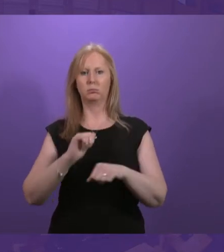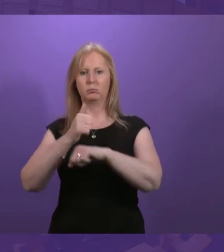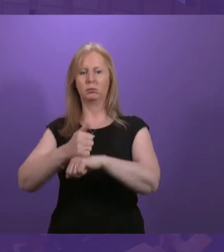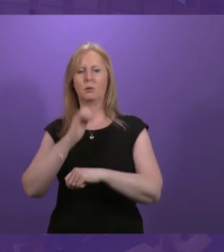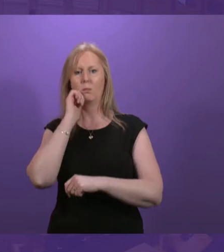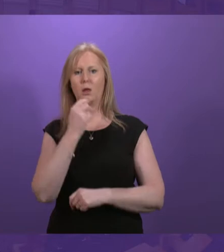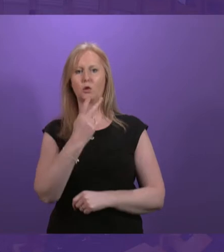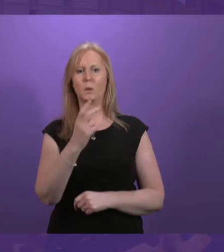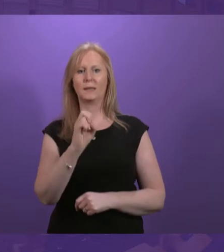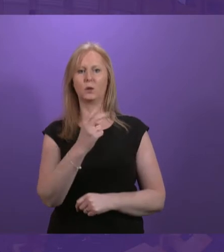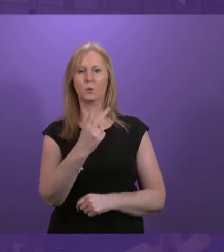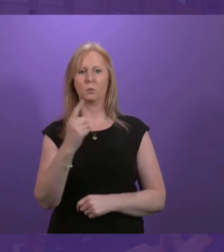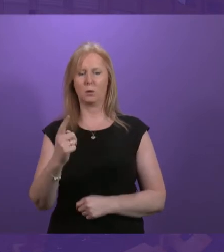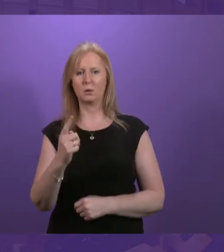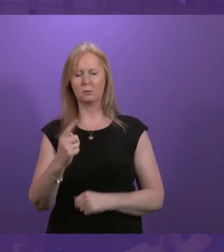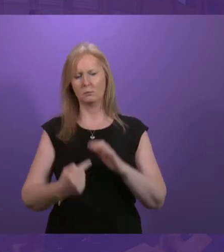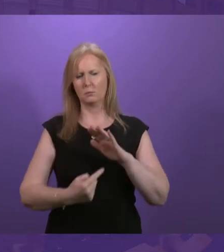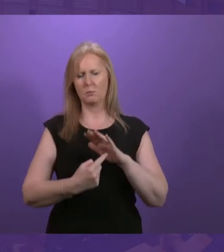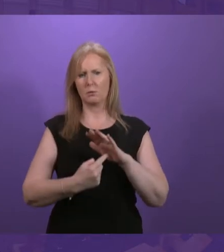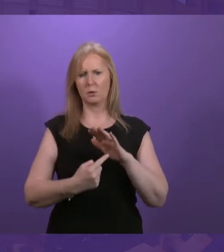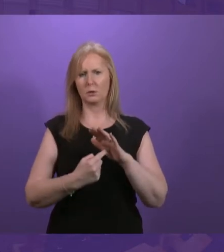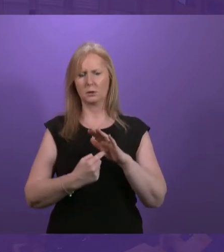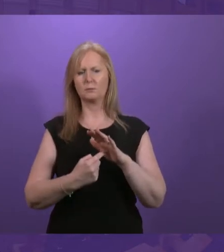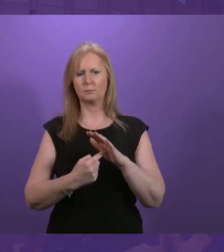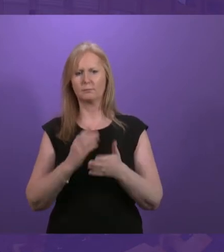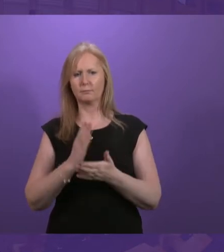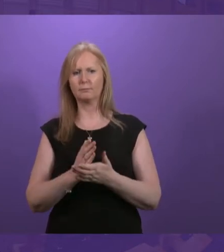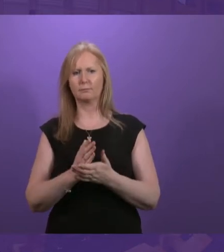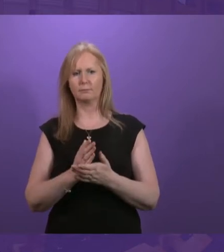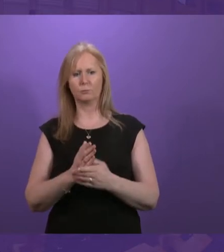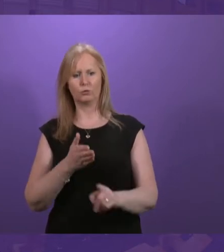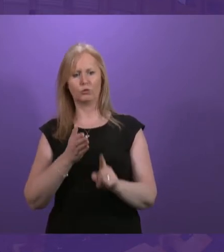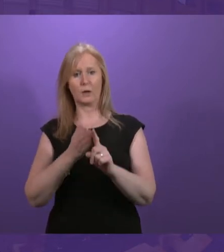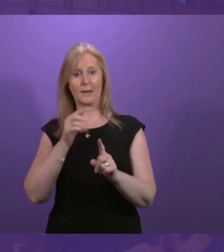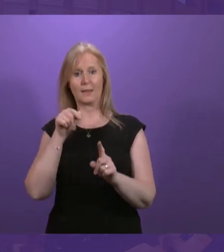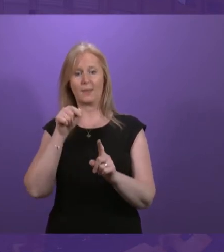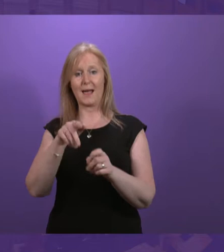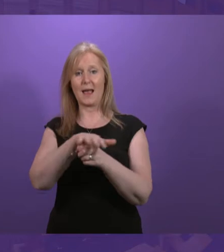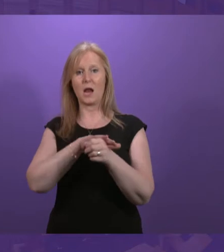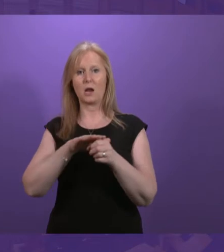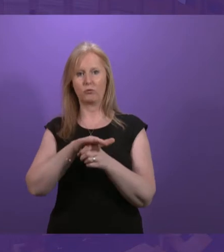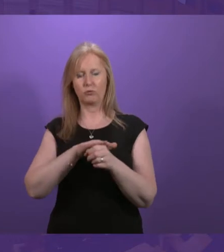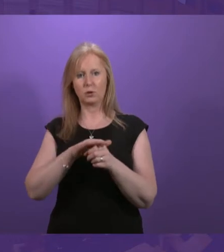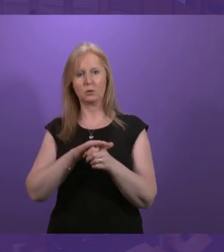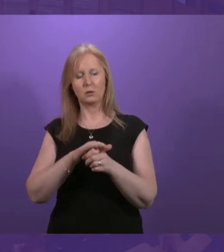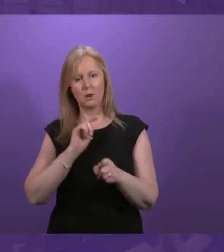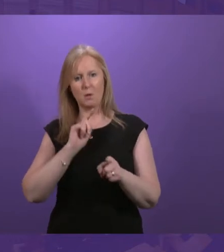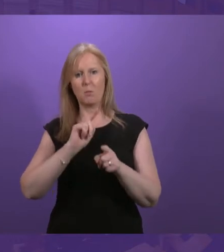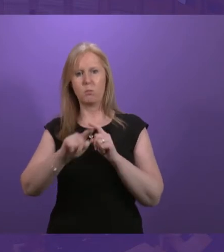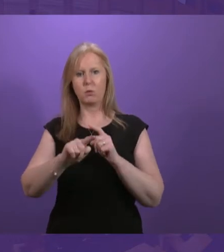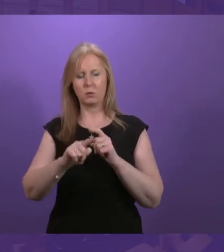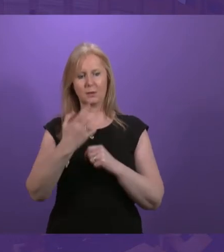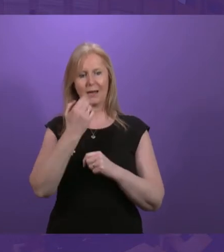and it's very, very important to recognise that this is the area where most people have had